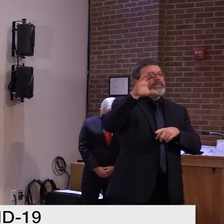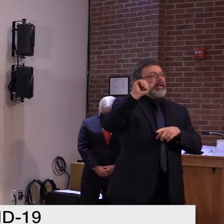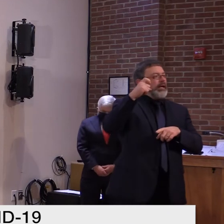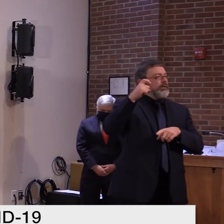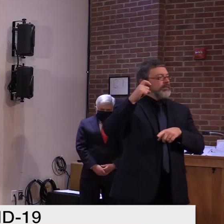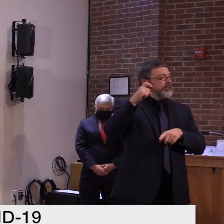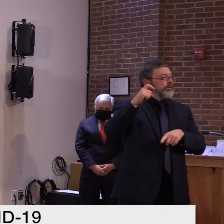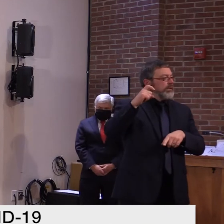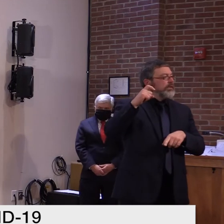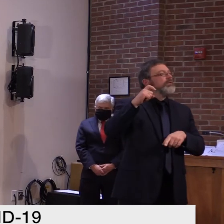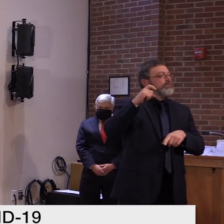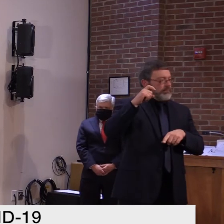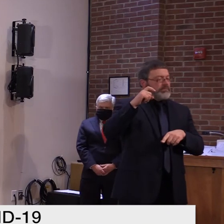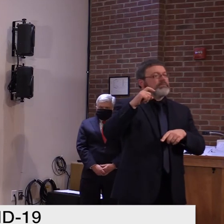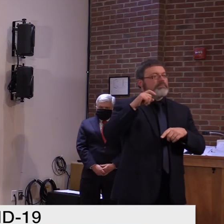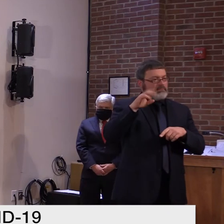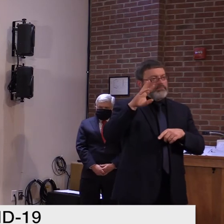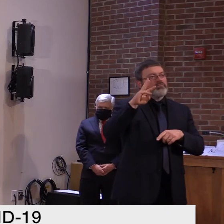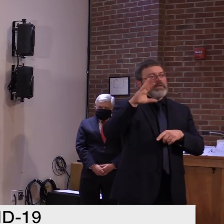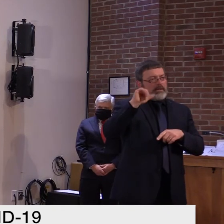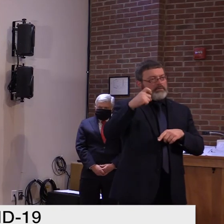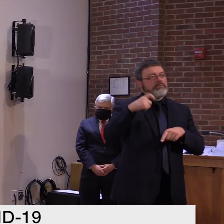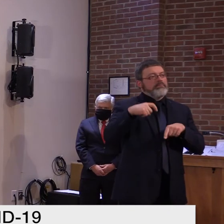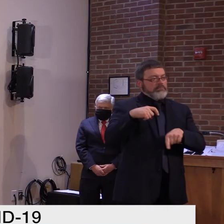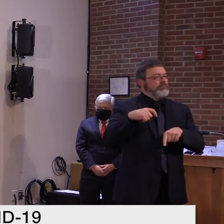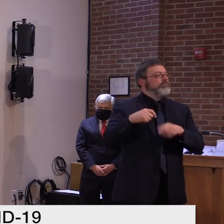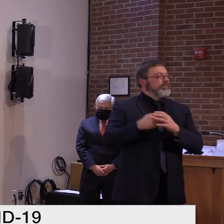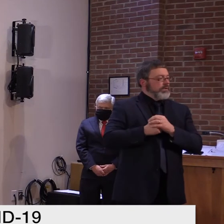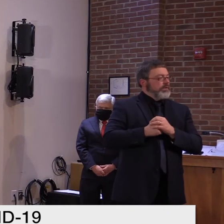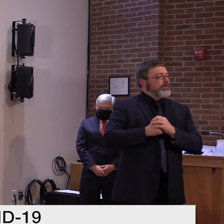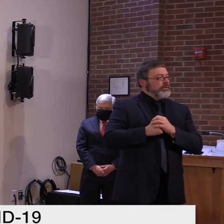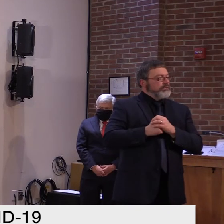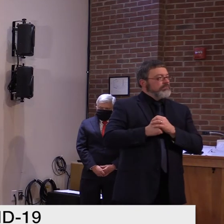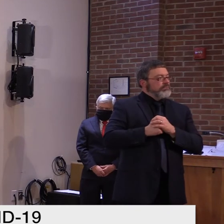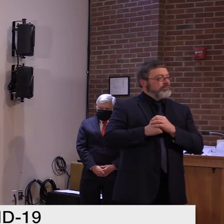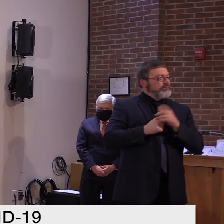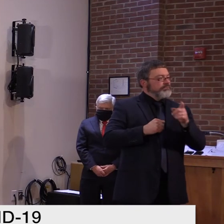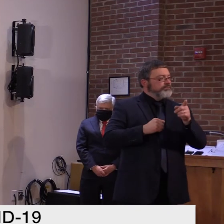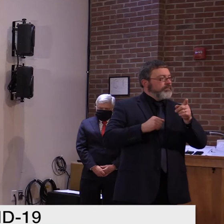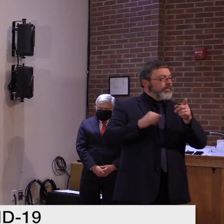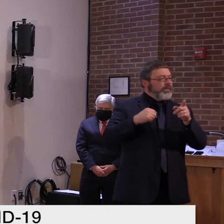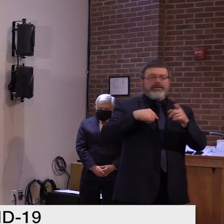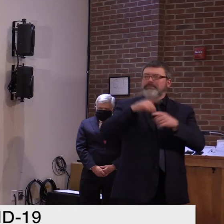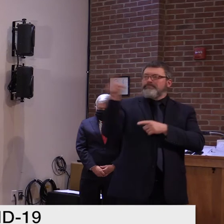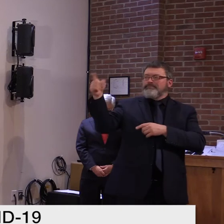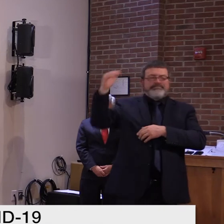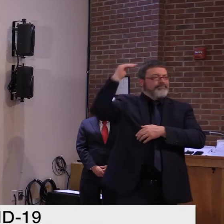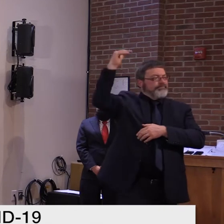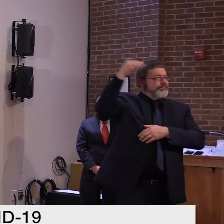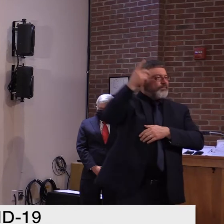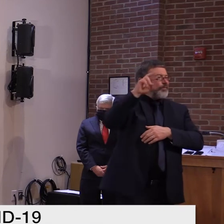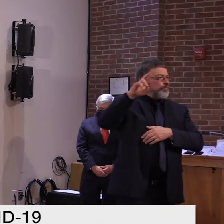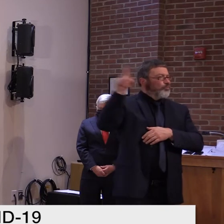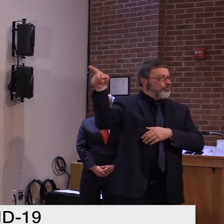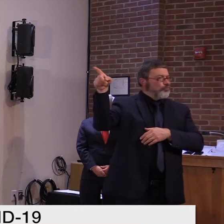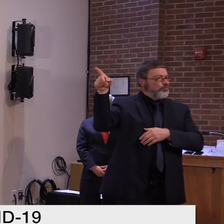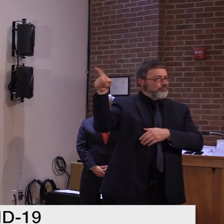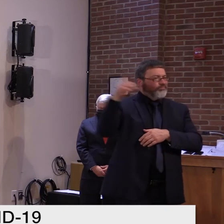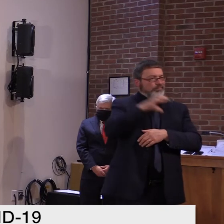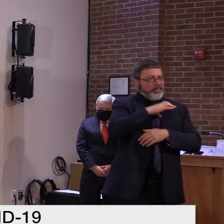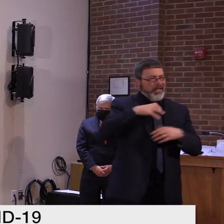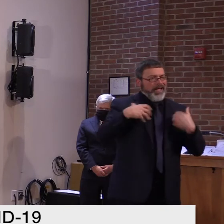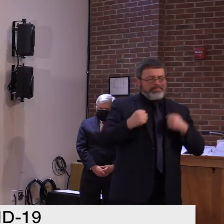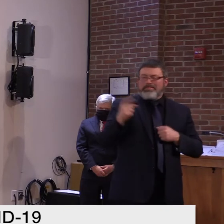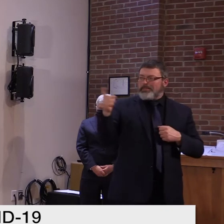Hi, this question is for Dr. Levine. And likely in a kind of a similar vein to a question that was asked earlier, but I'm curious whether we actually have more